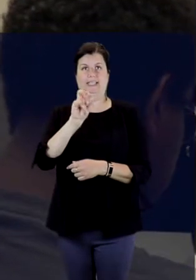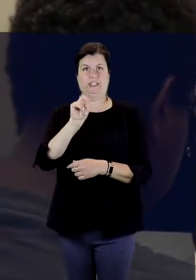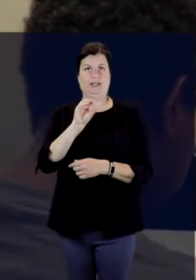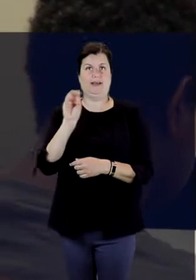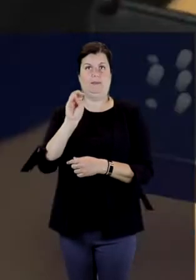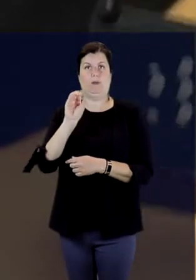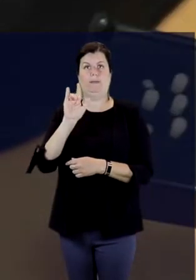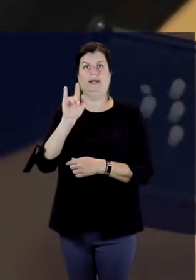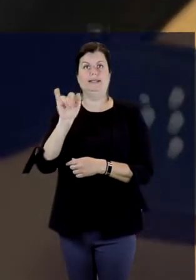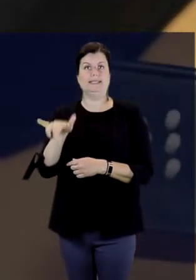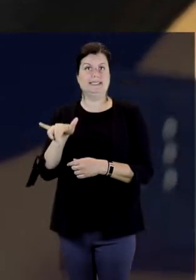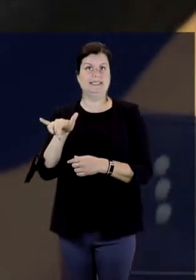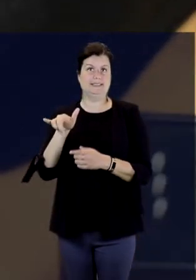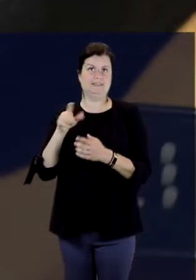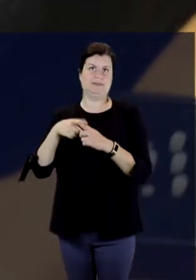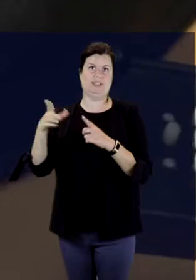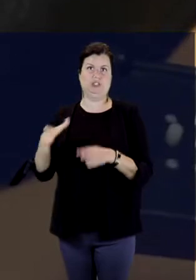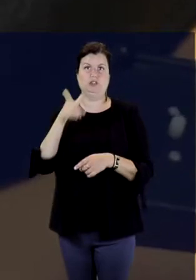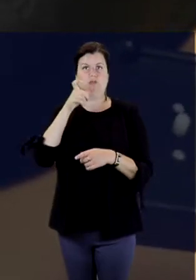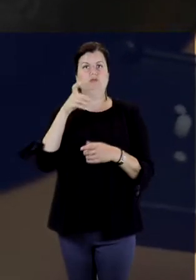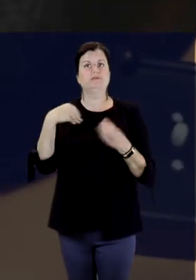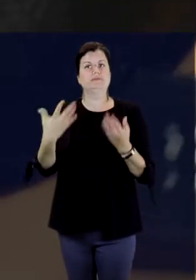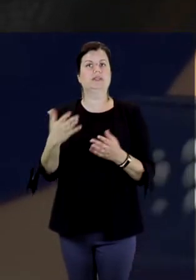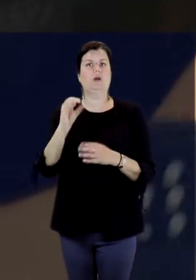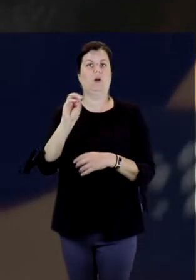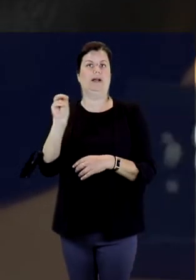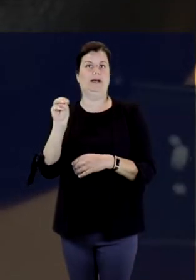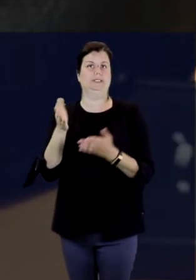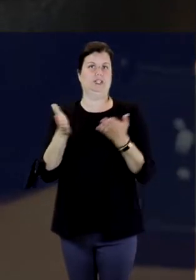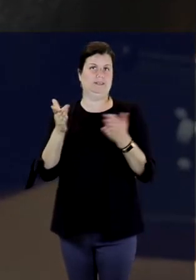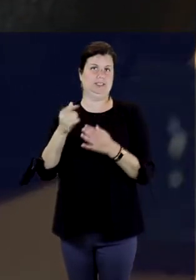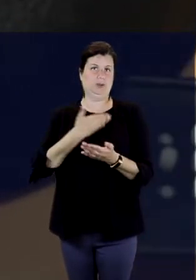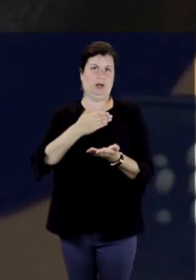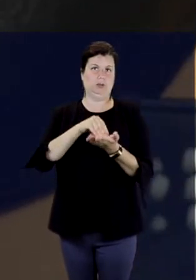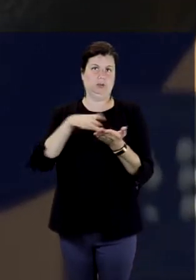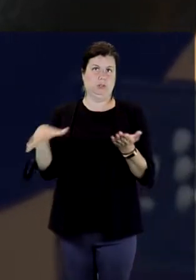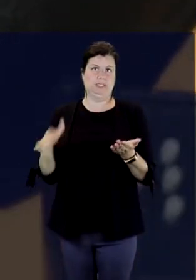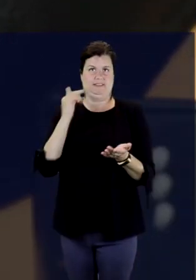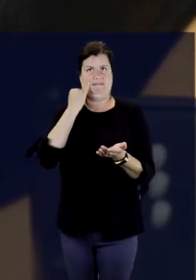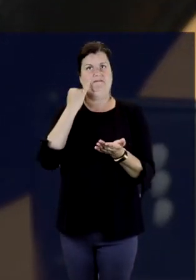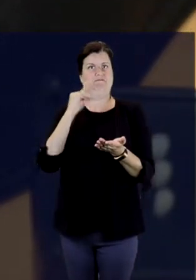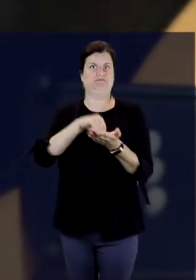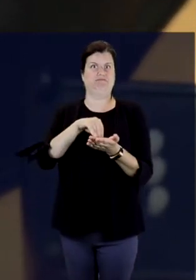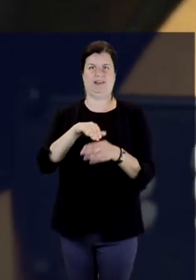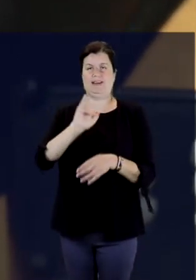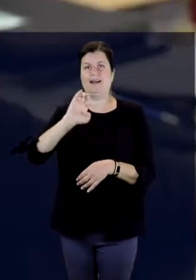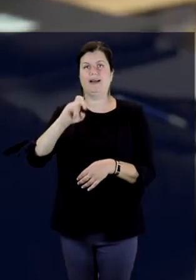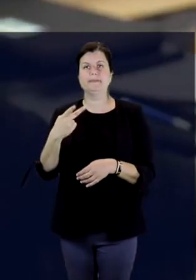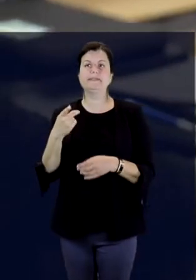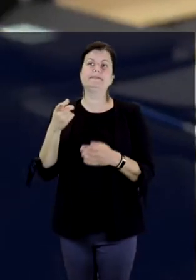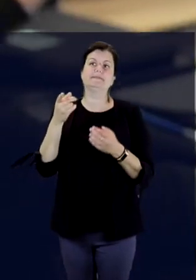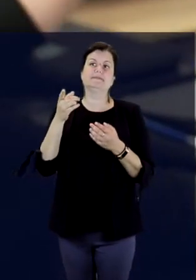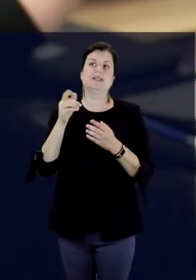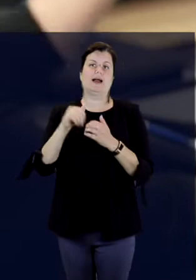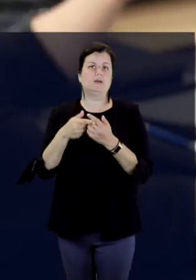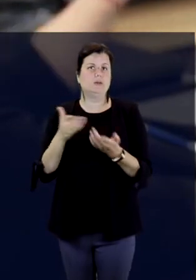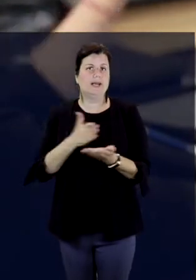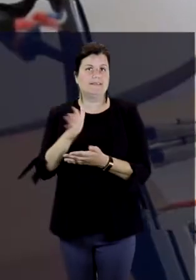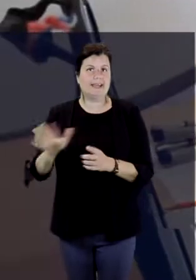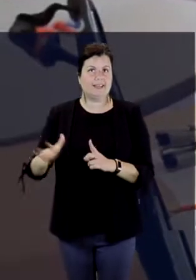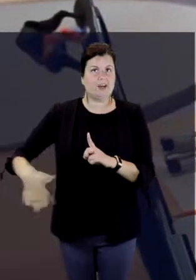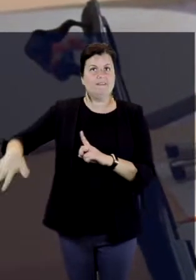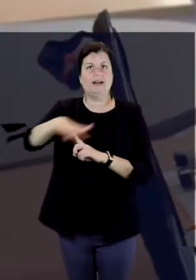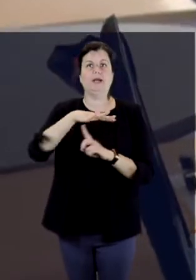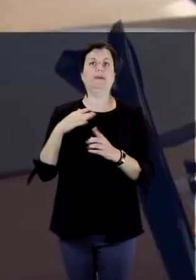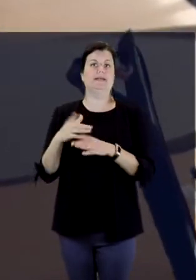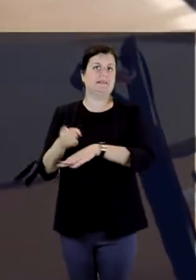We also contract with an orientation and mobility specialist to provide those types of services for students that may have